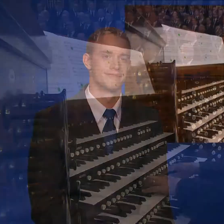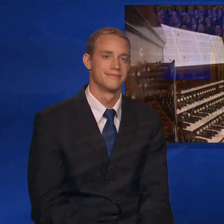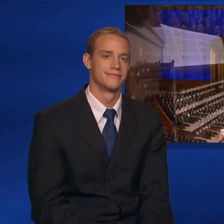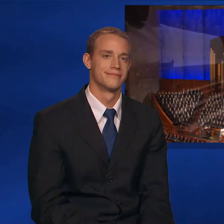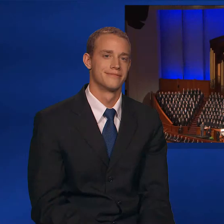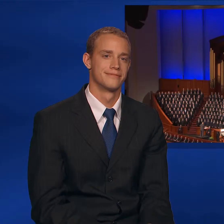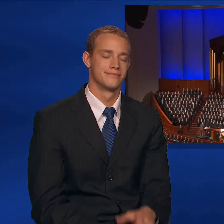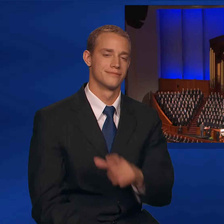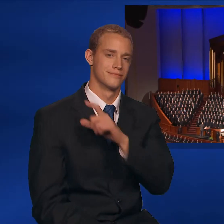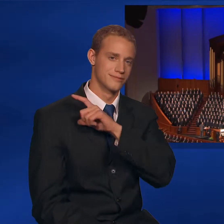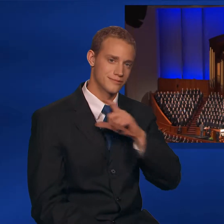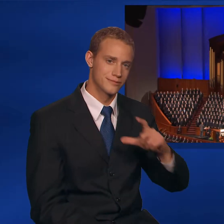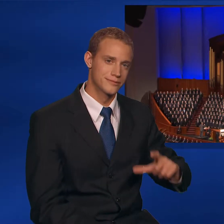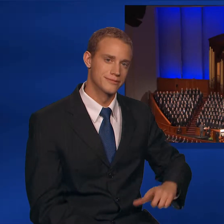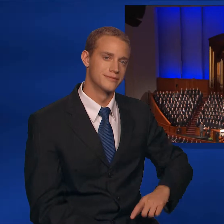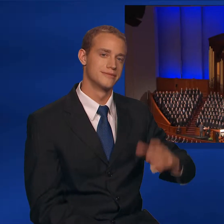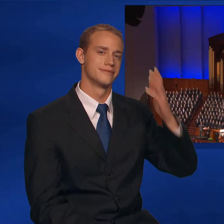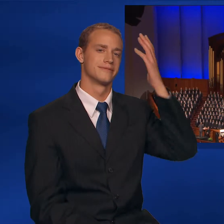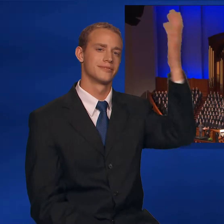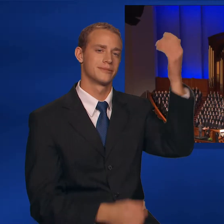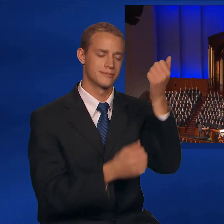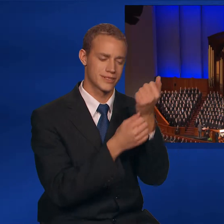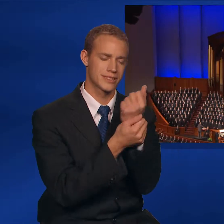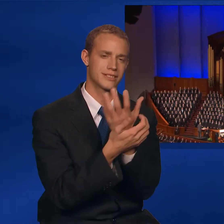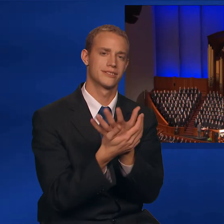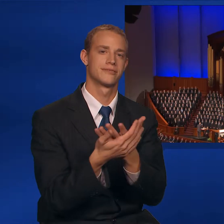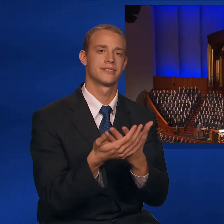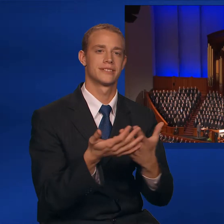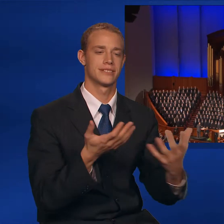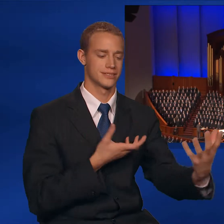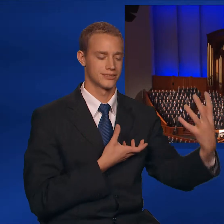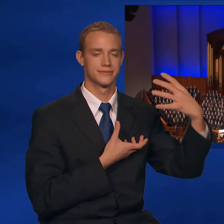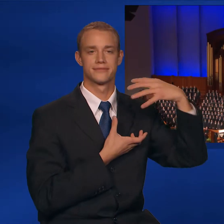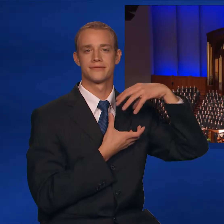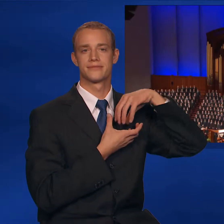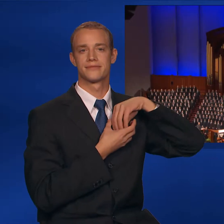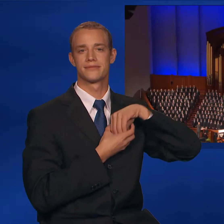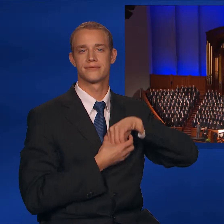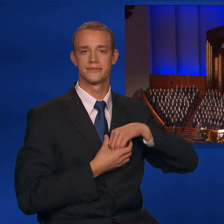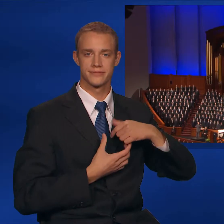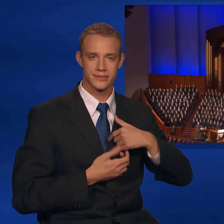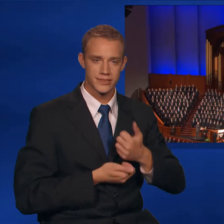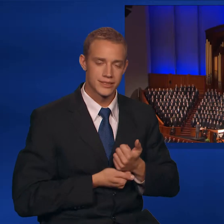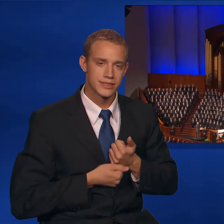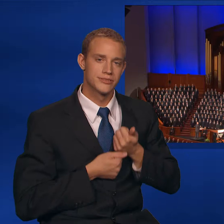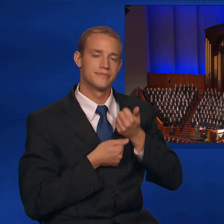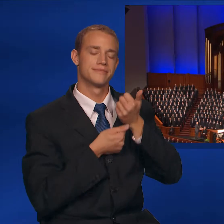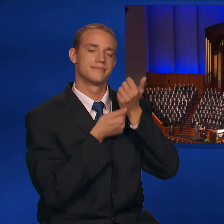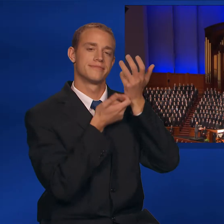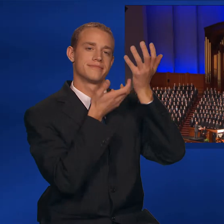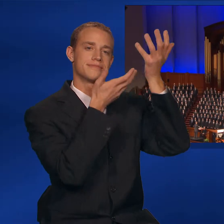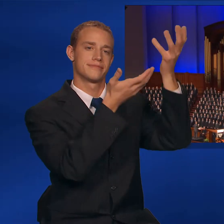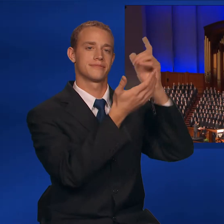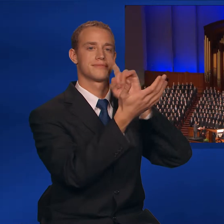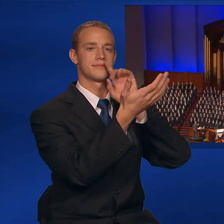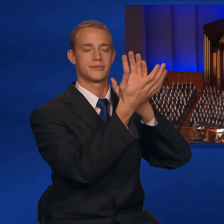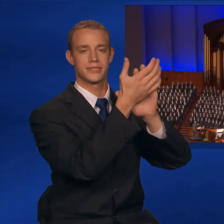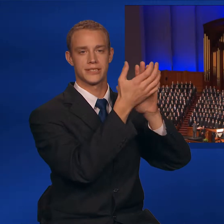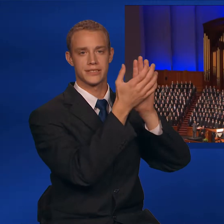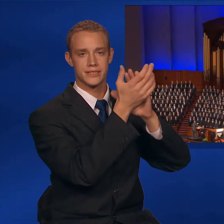Praise to the Lord, O let all that is in me